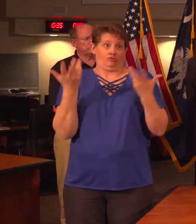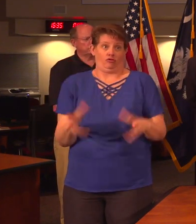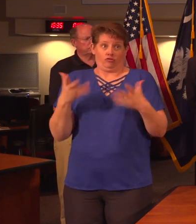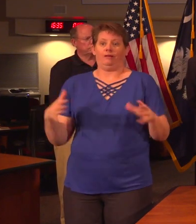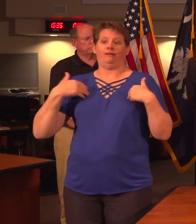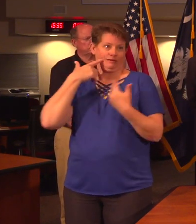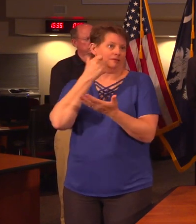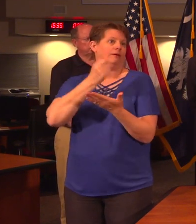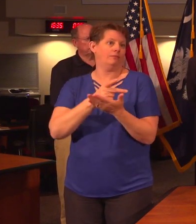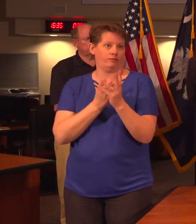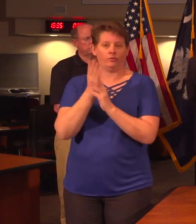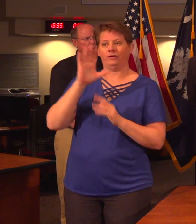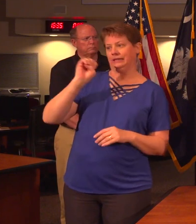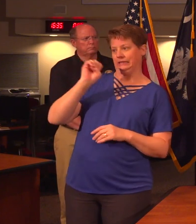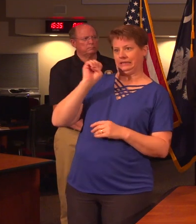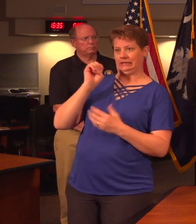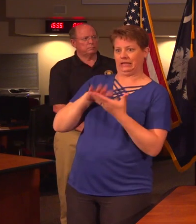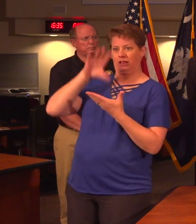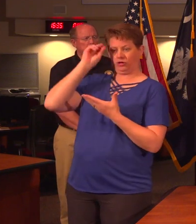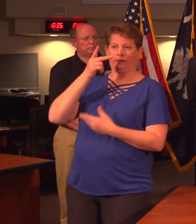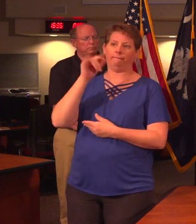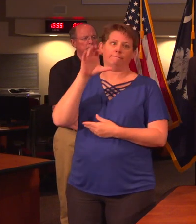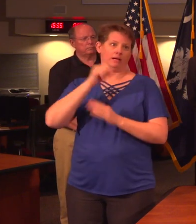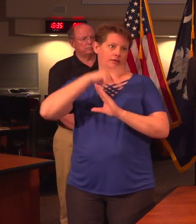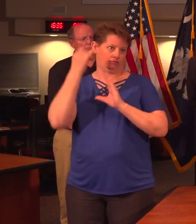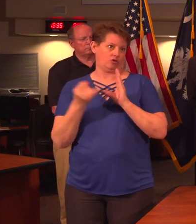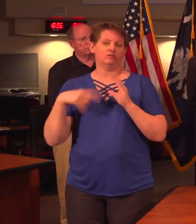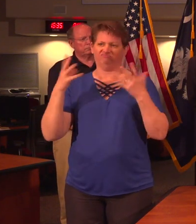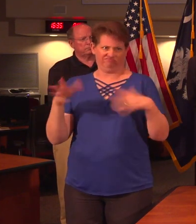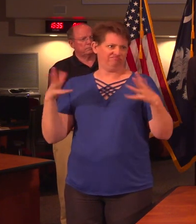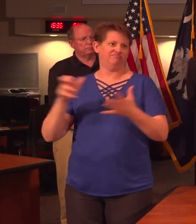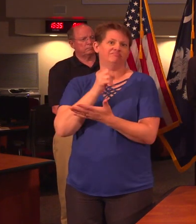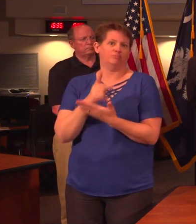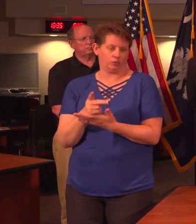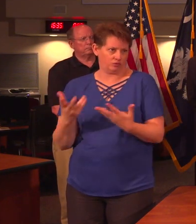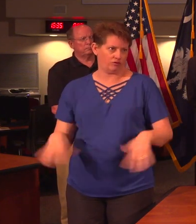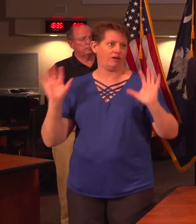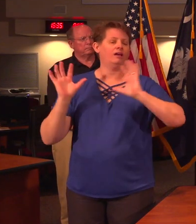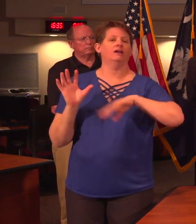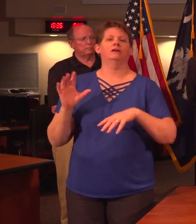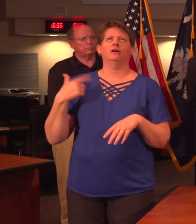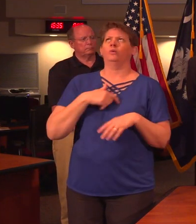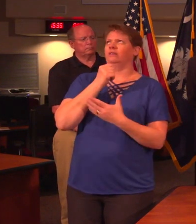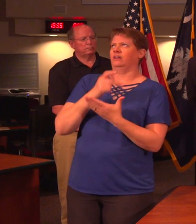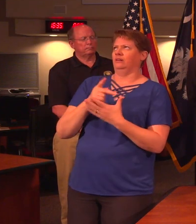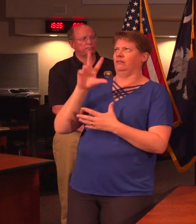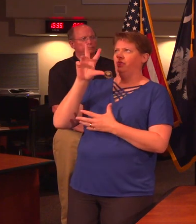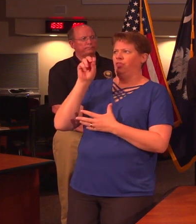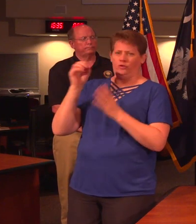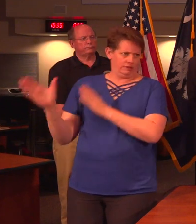were approved through their e-learning pilot project that they were involved with. I believe we've already approved 30